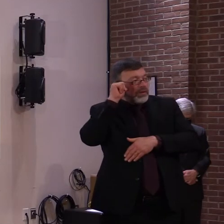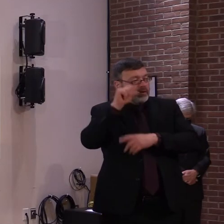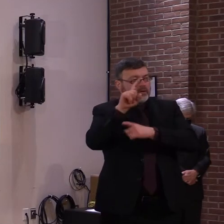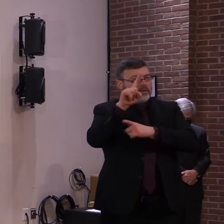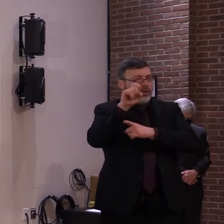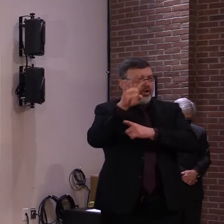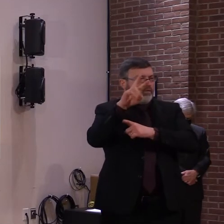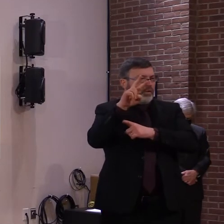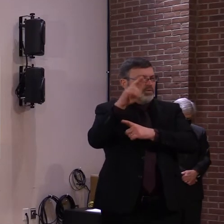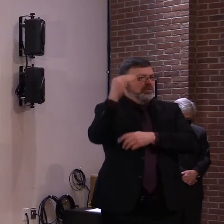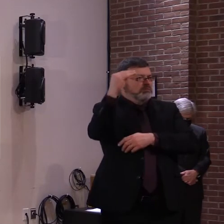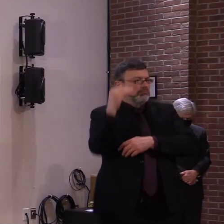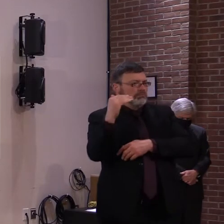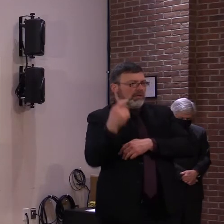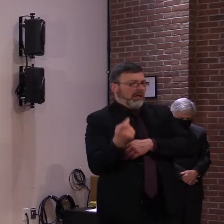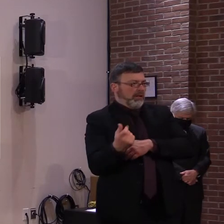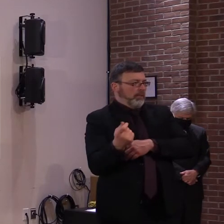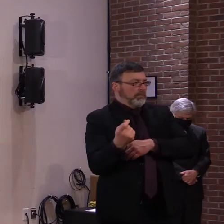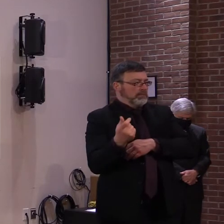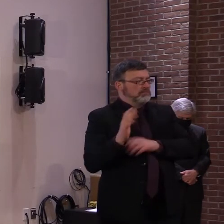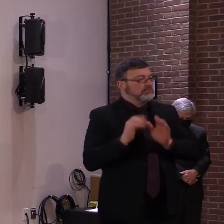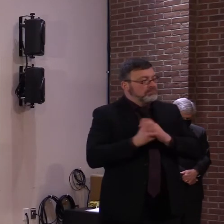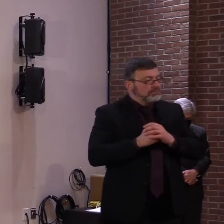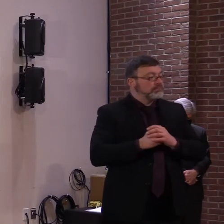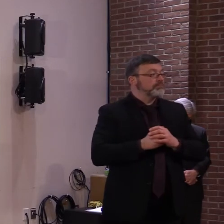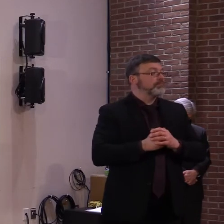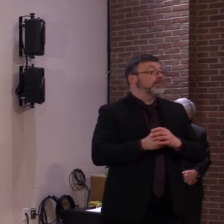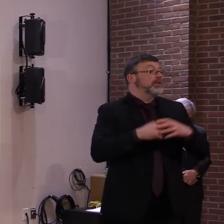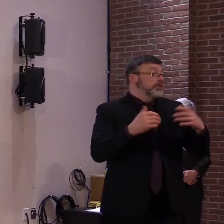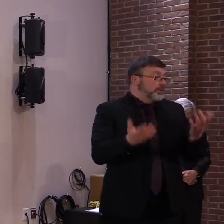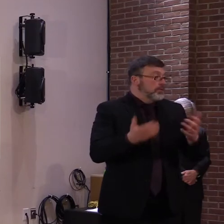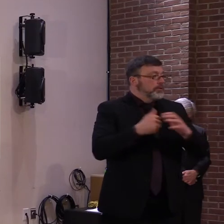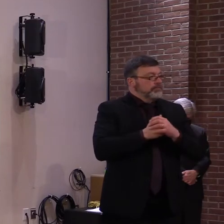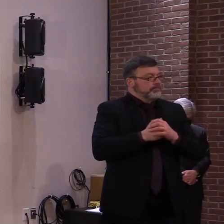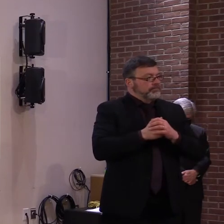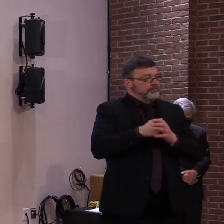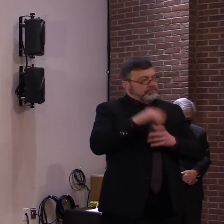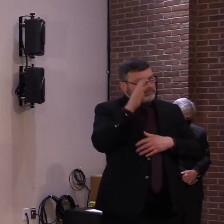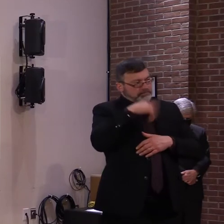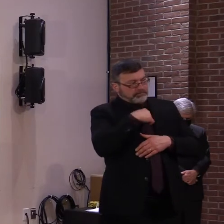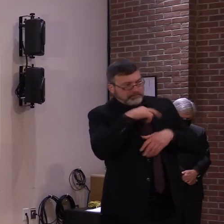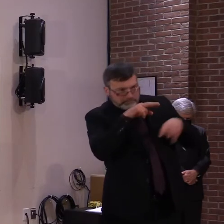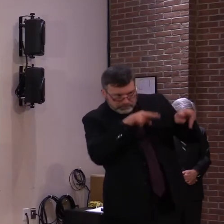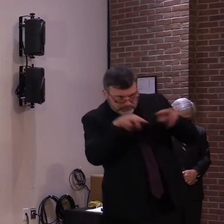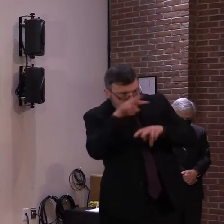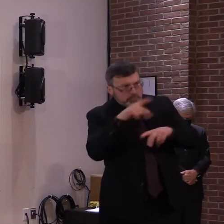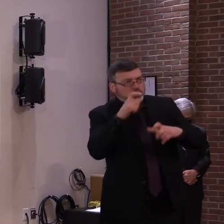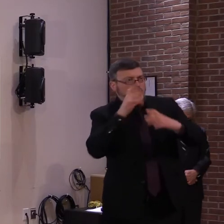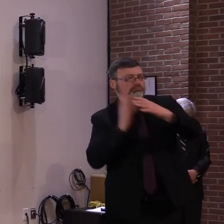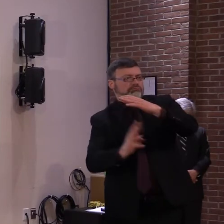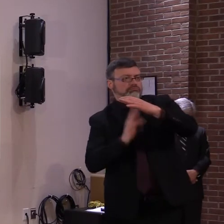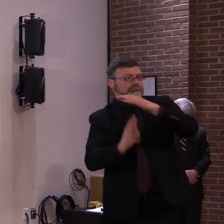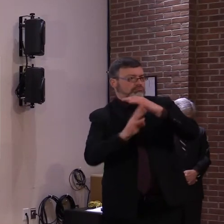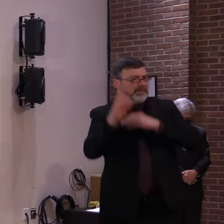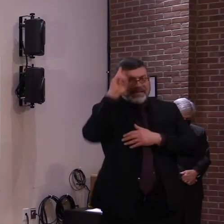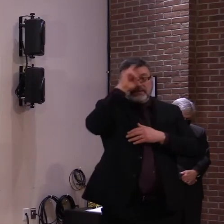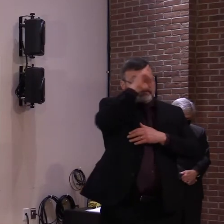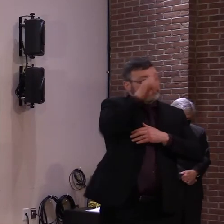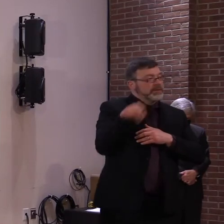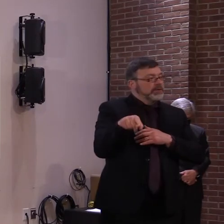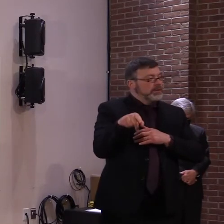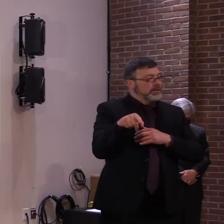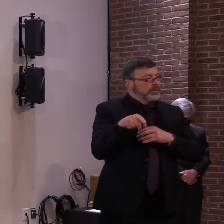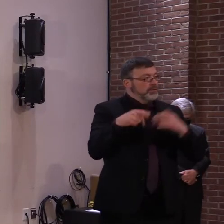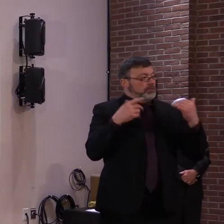previously, we're watching the hospitalization rate very closely. Currently we have 44 people in the hospital,